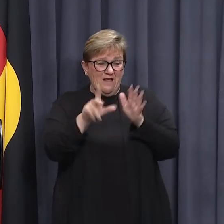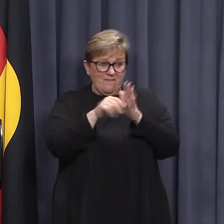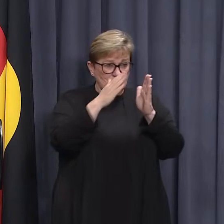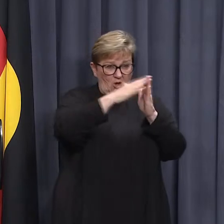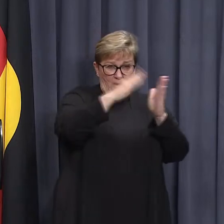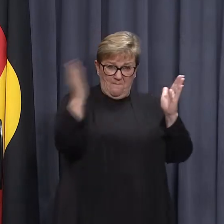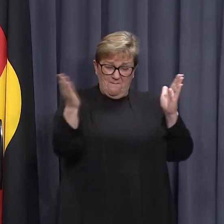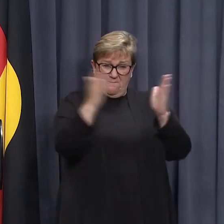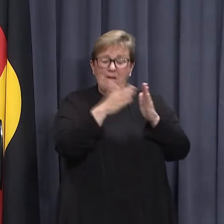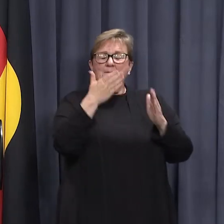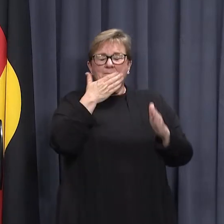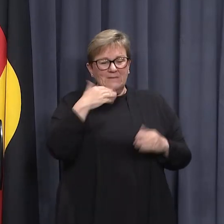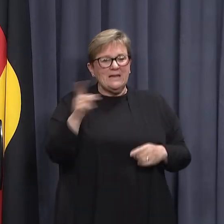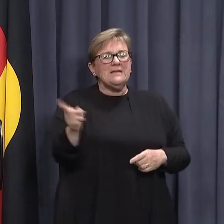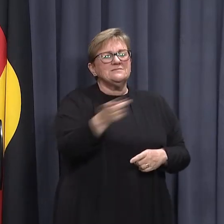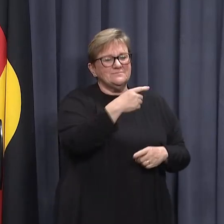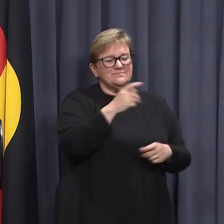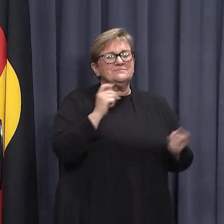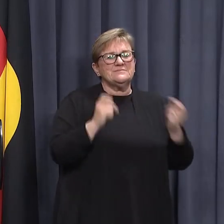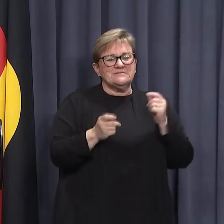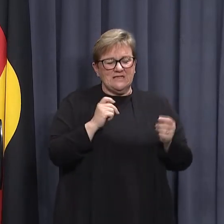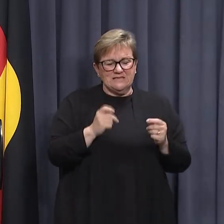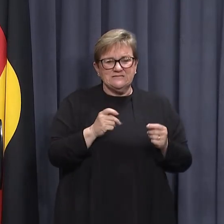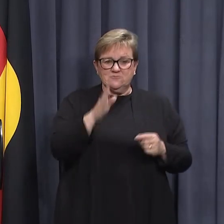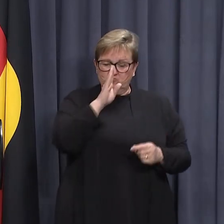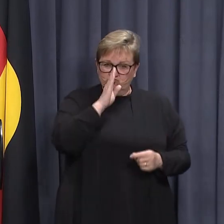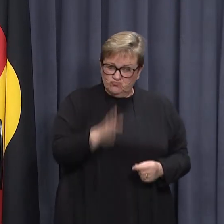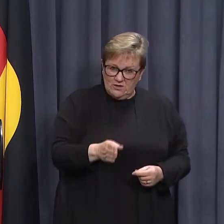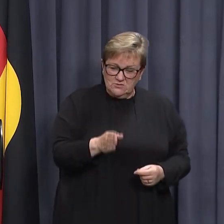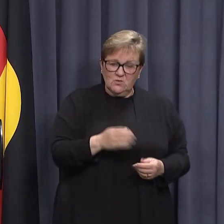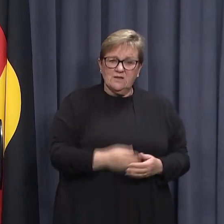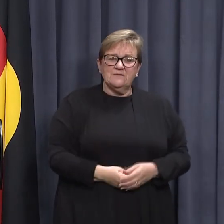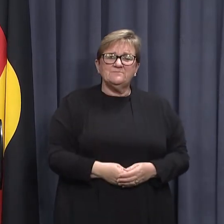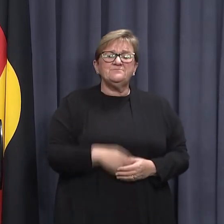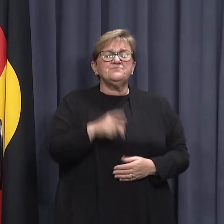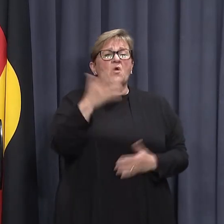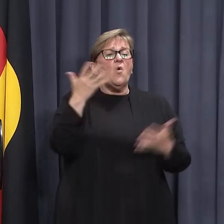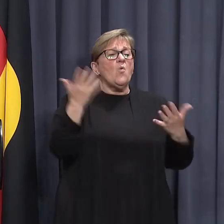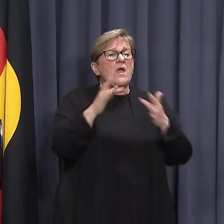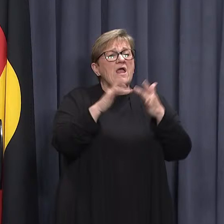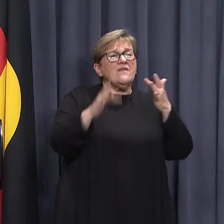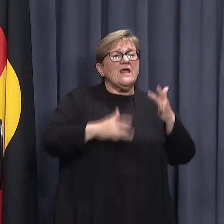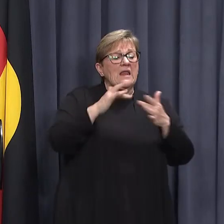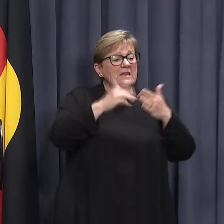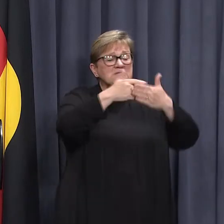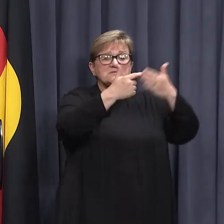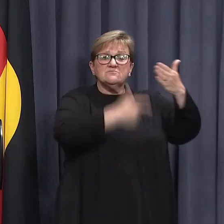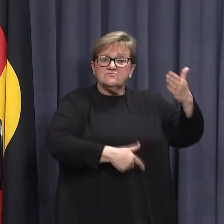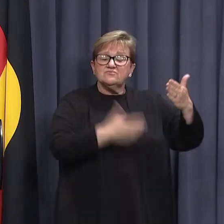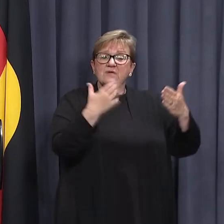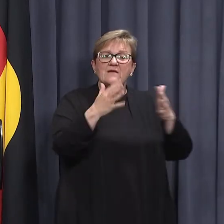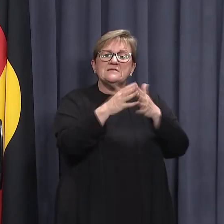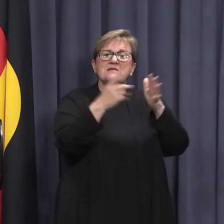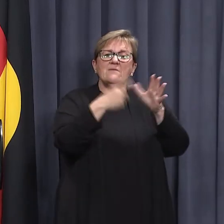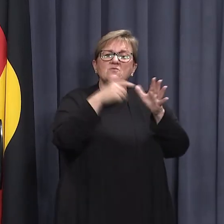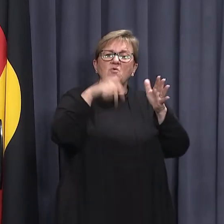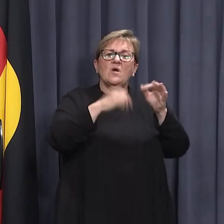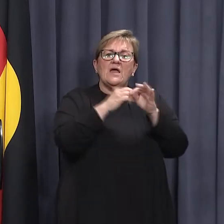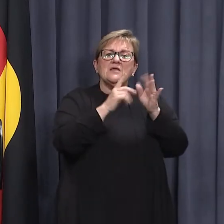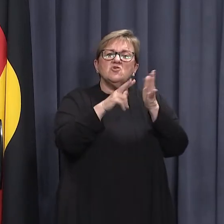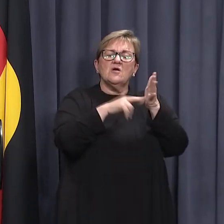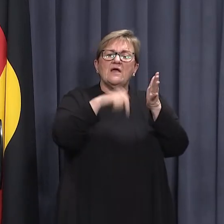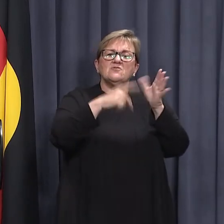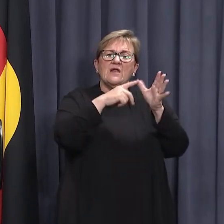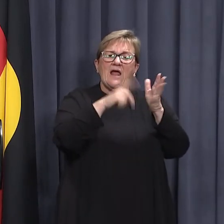time period in question, please come forward and get tested immediately. You can find the exposure sites listed on wa.gov